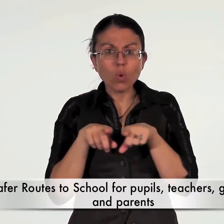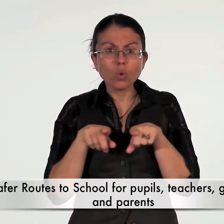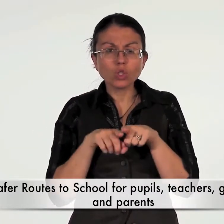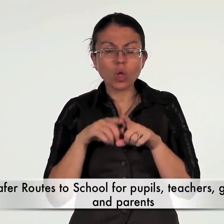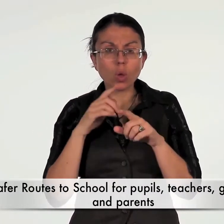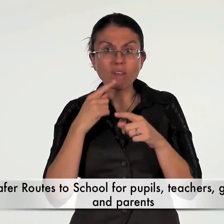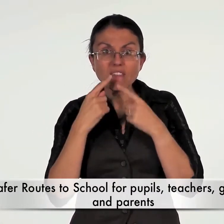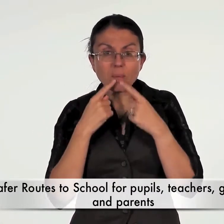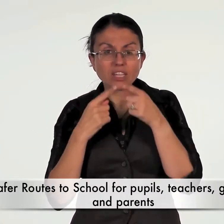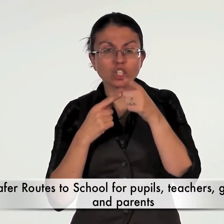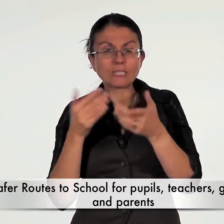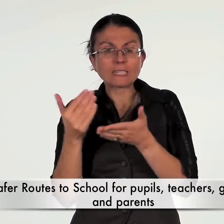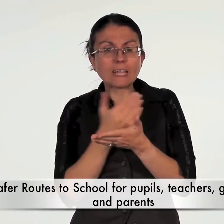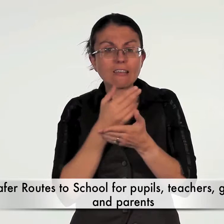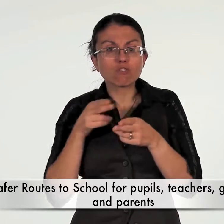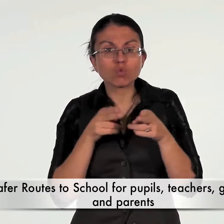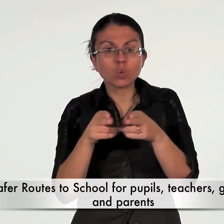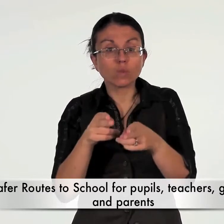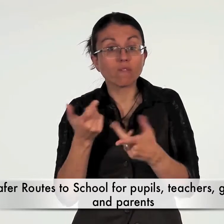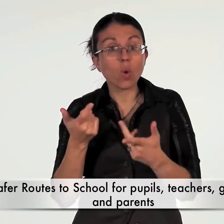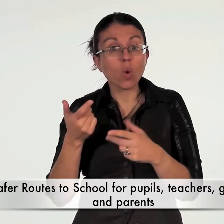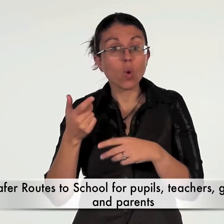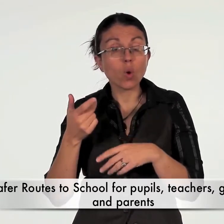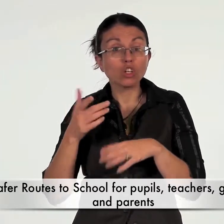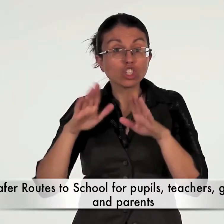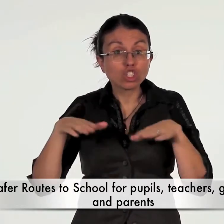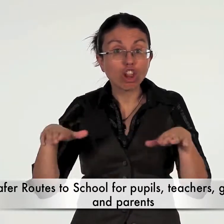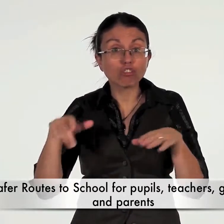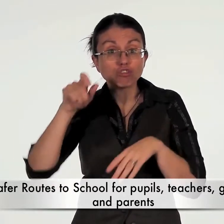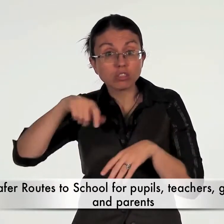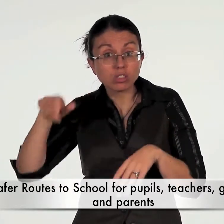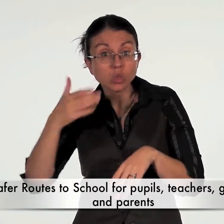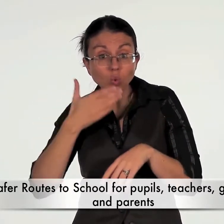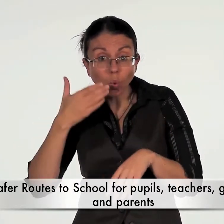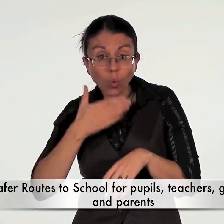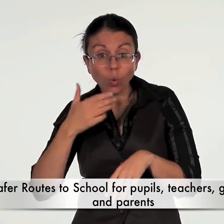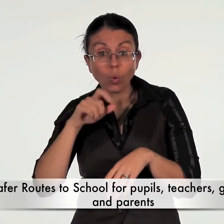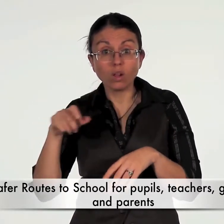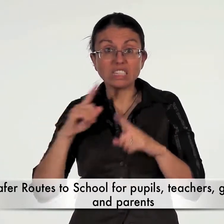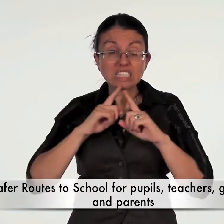safer routes to schools for pupils teachers governors and parents